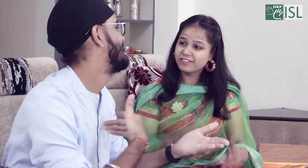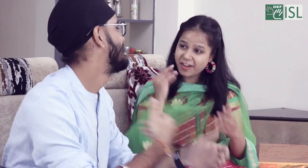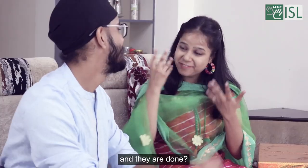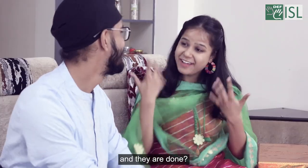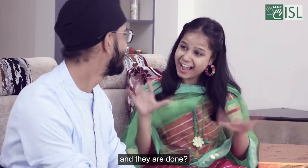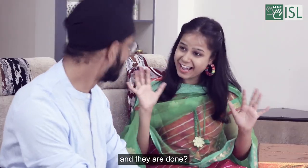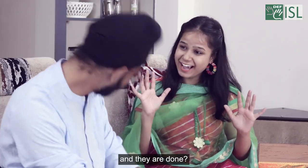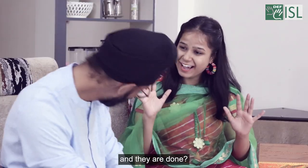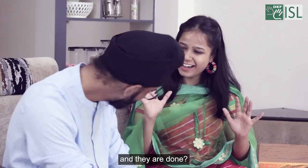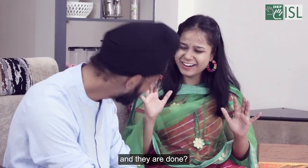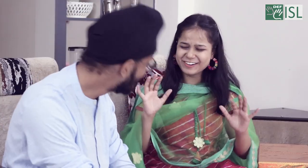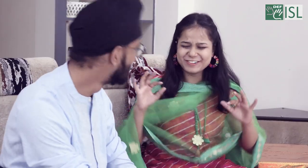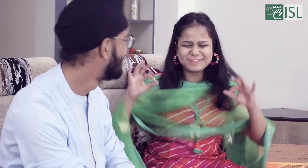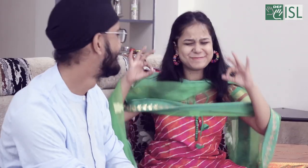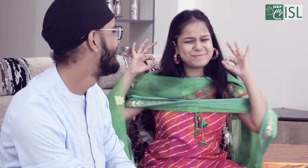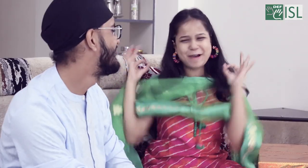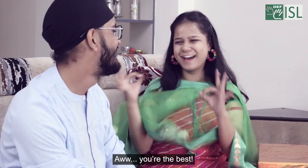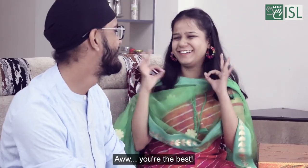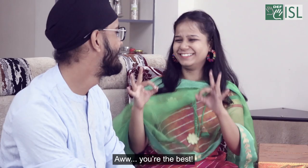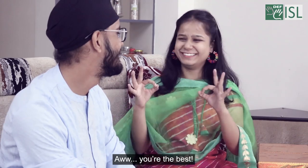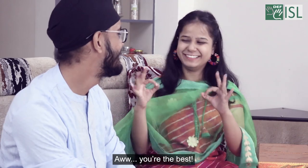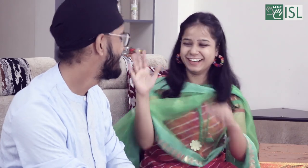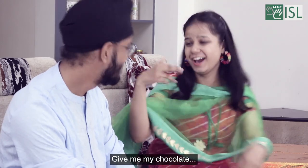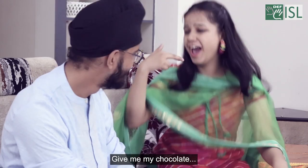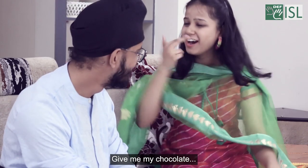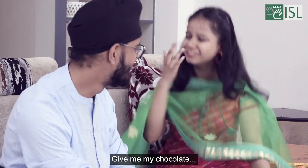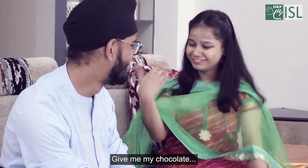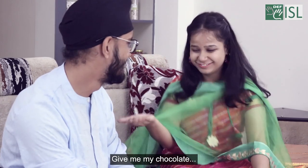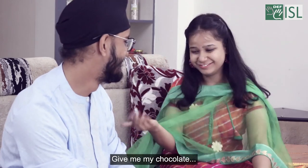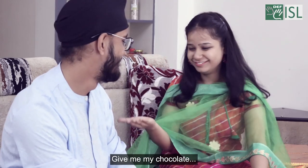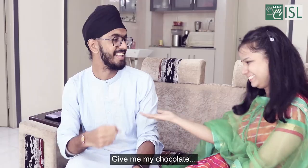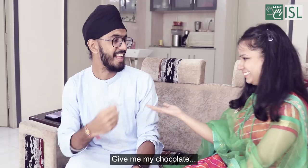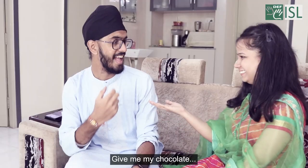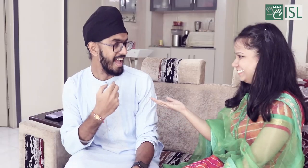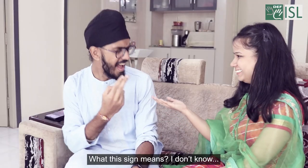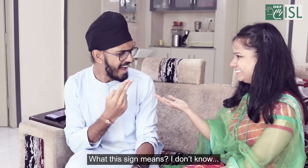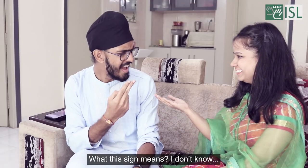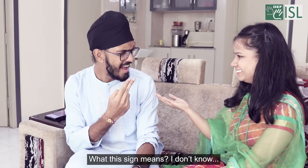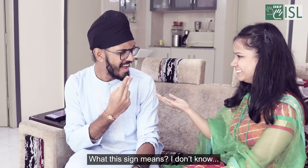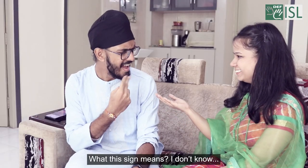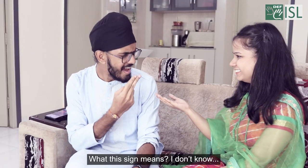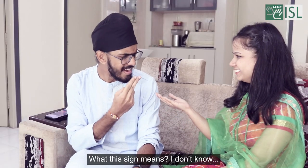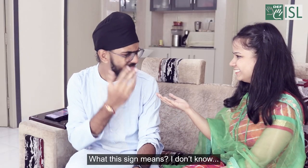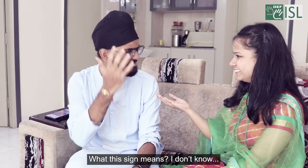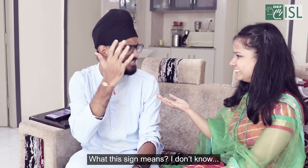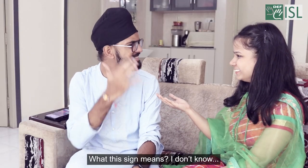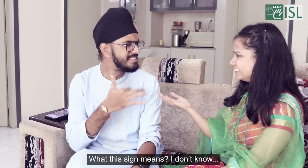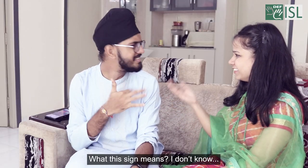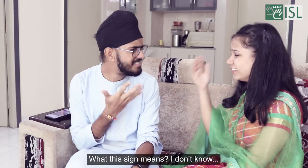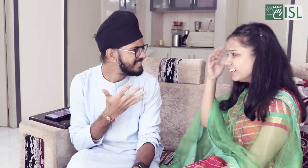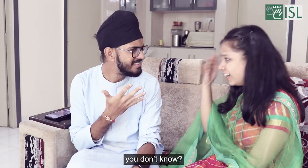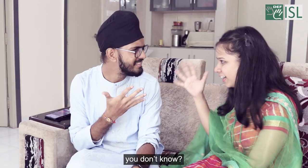And they're done? Oh, you're the best. Give me my chocolate. What is the sign? I don't know. You don't know?